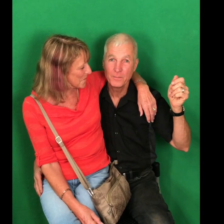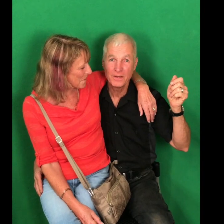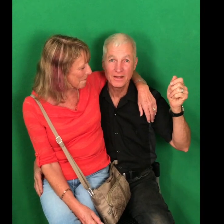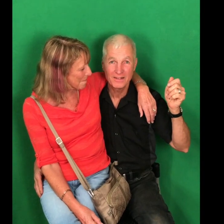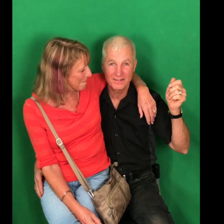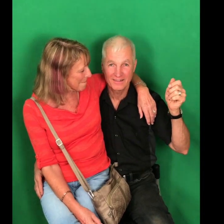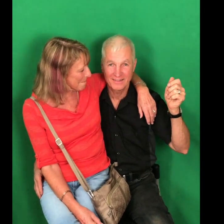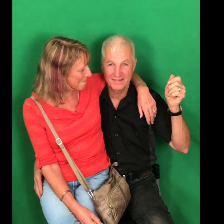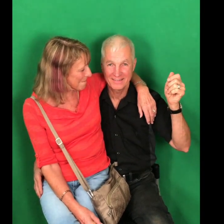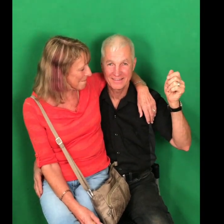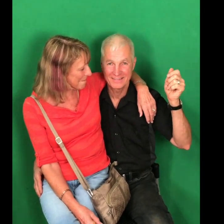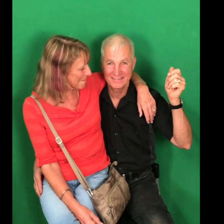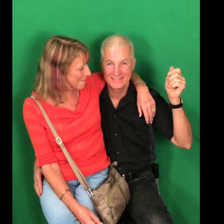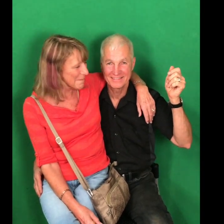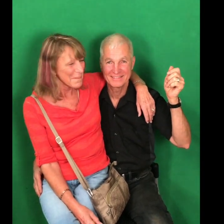Bella. it together... you want fortified youtuber...